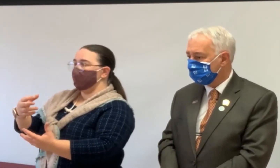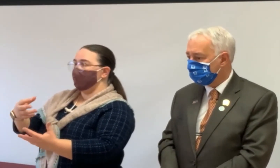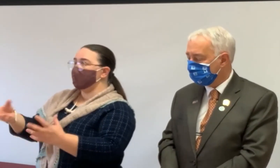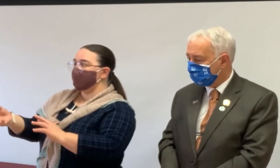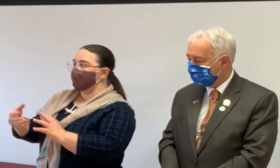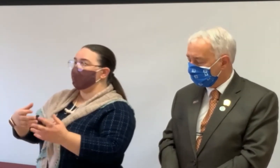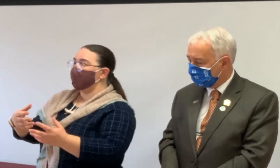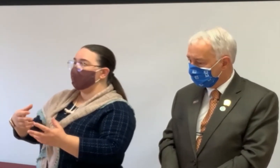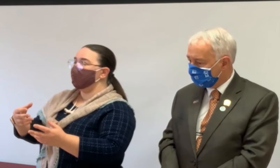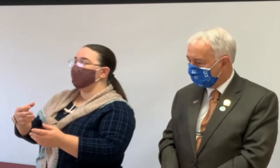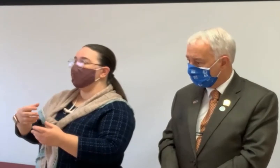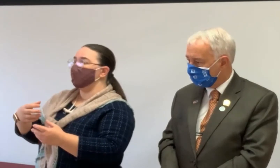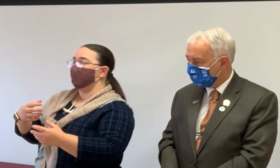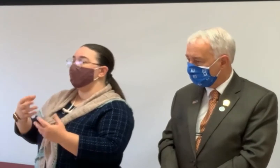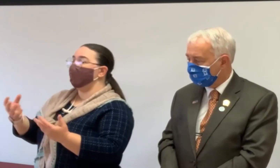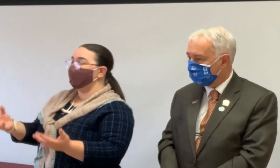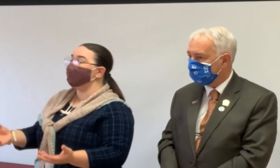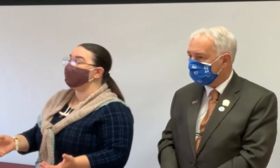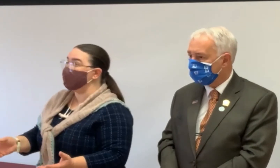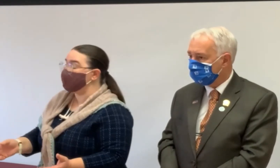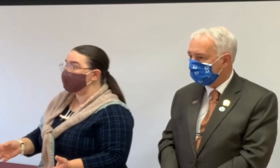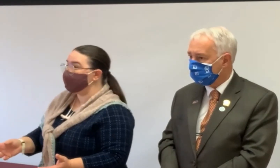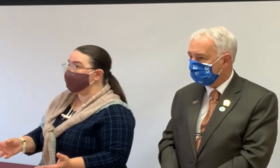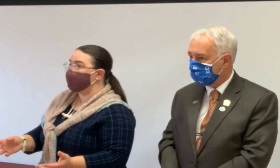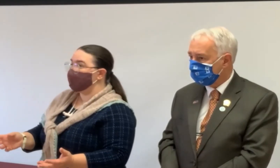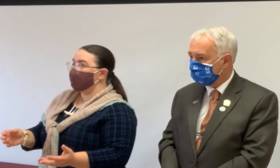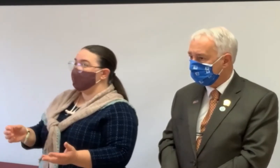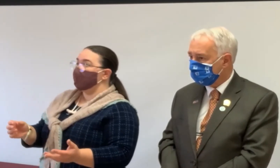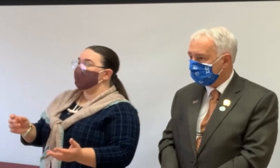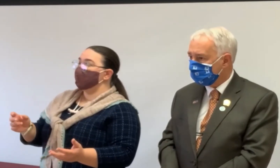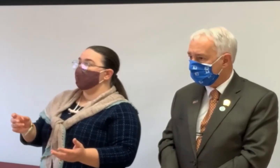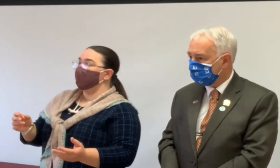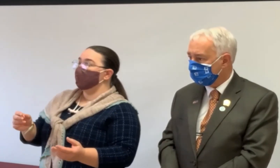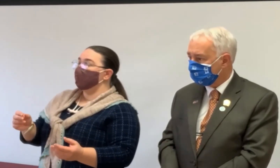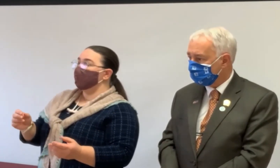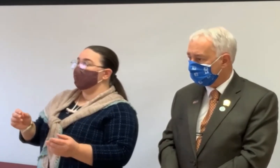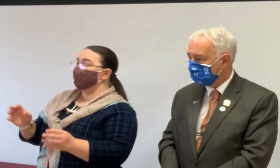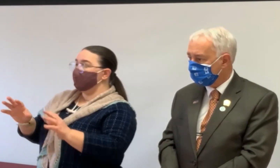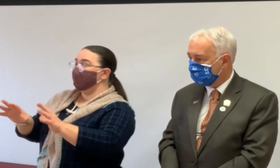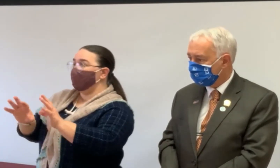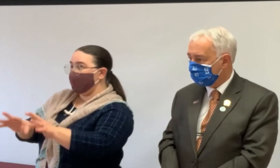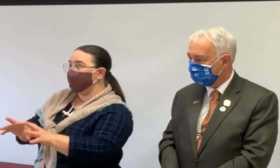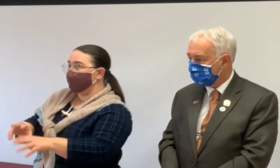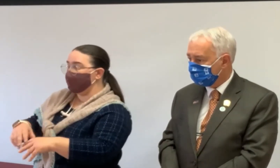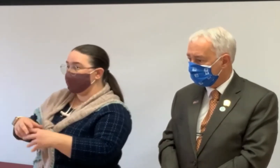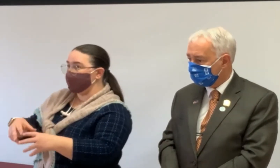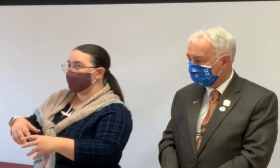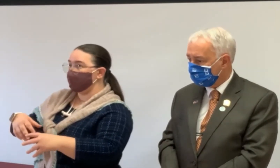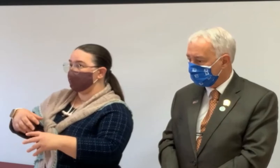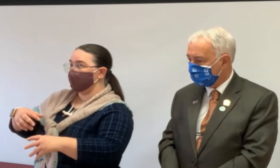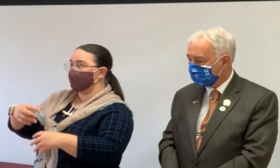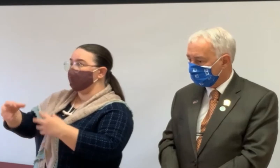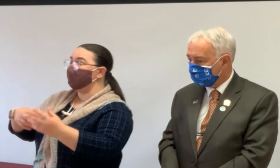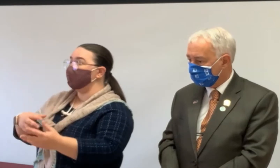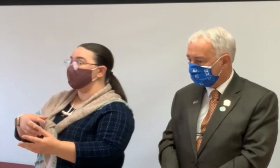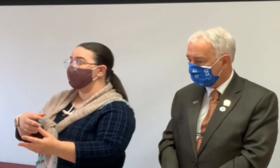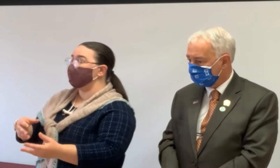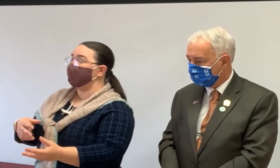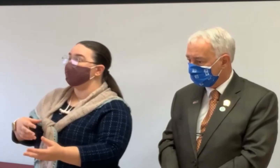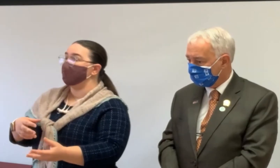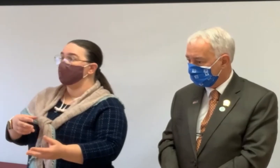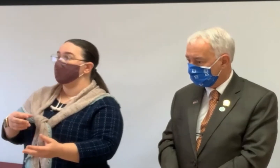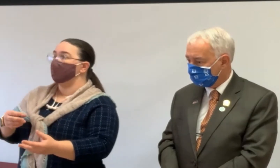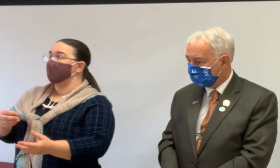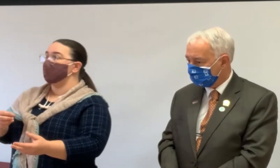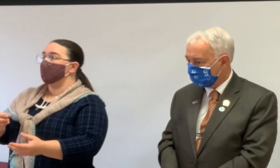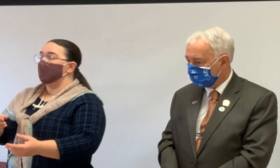makes its money is there are higher fees. Yeah. So you do pay for this convenience for